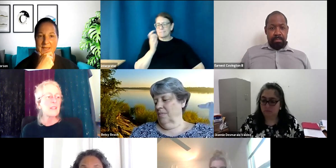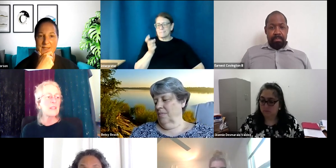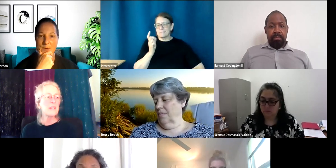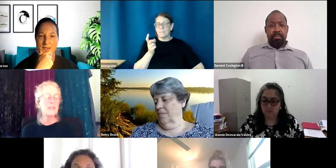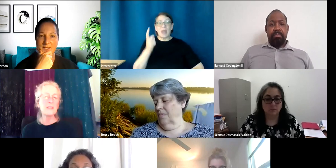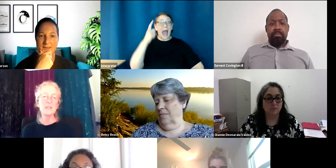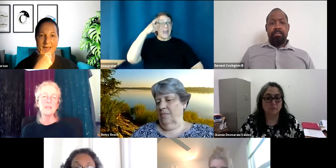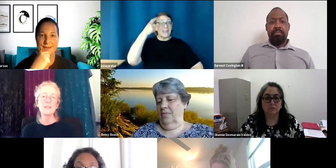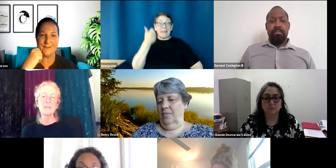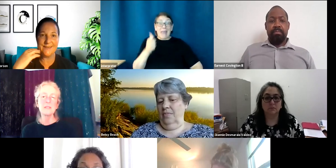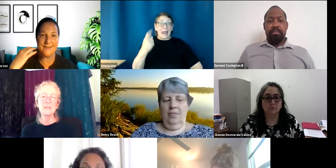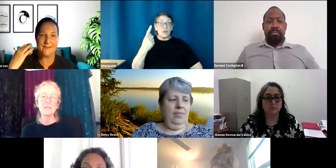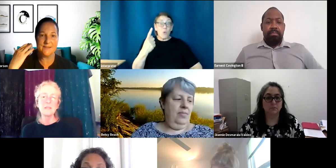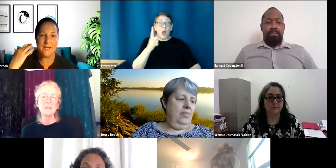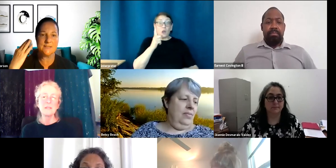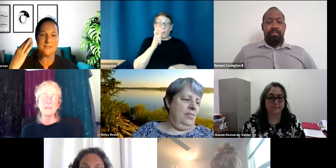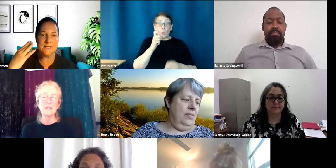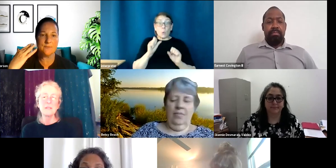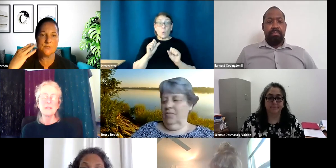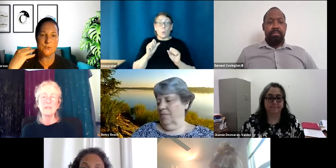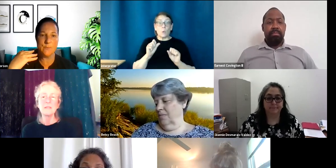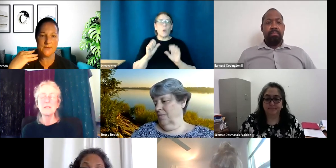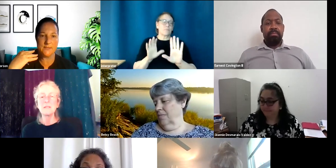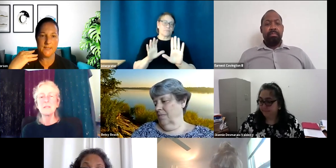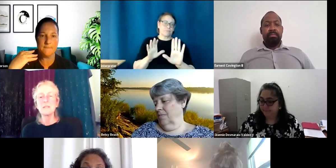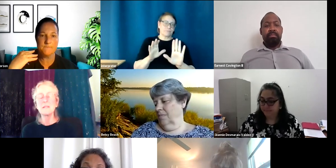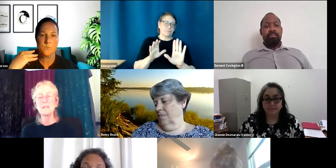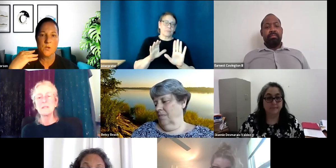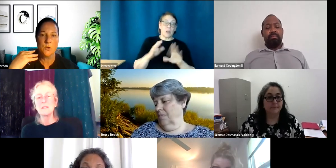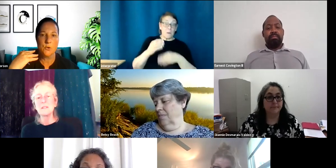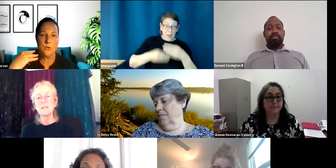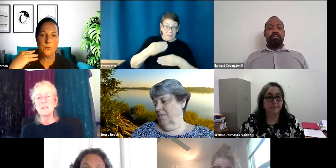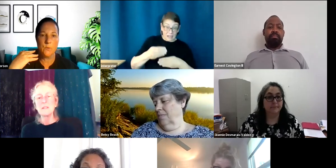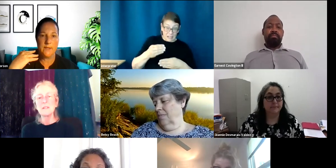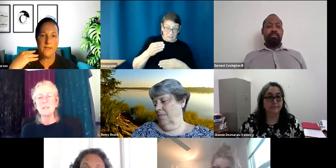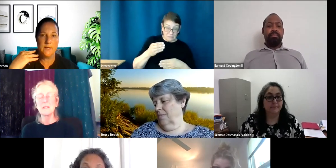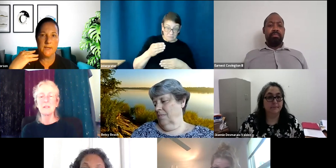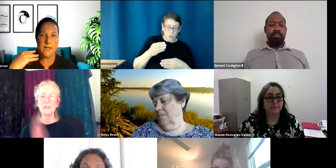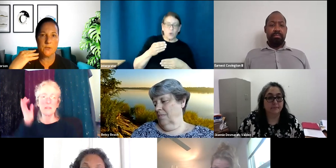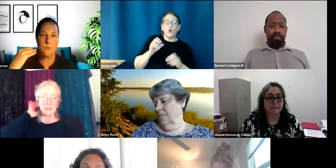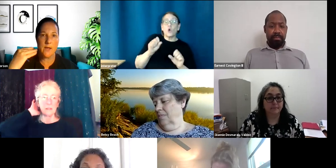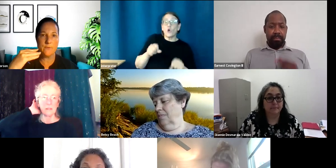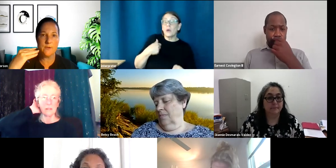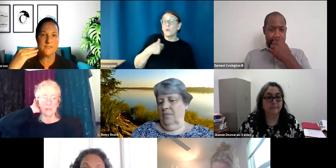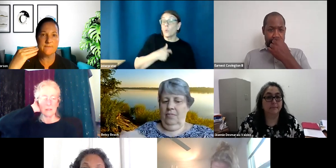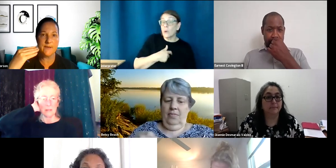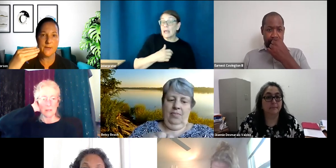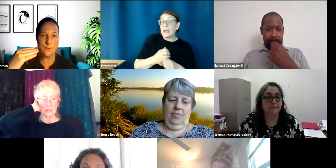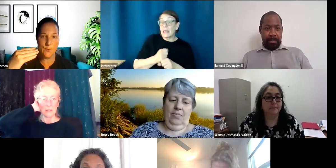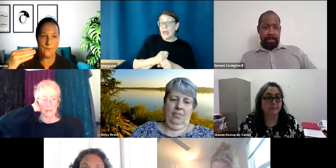think anybody that can, how does this sound to you, Bethany? Could we get whoever is available